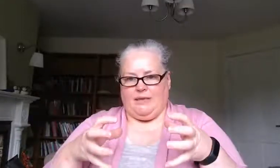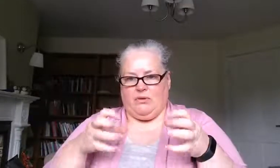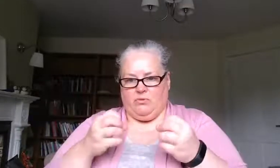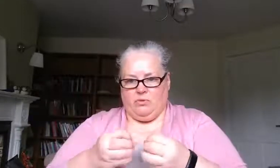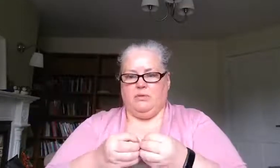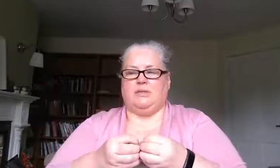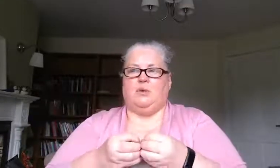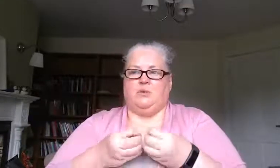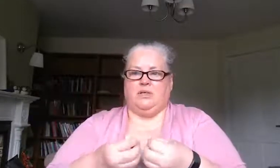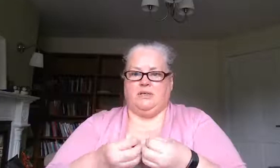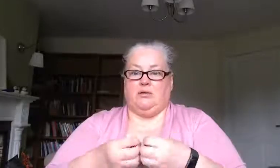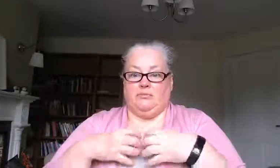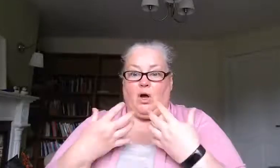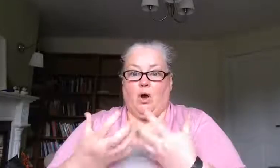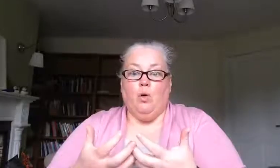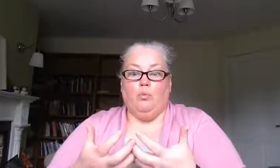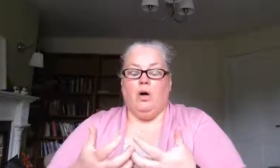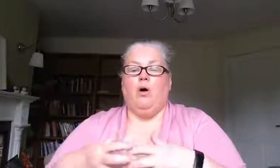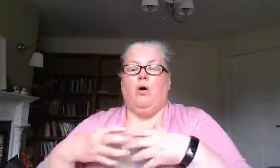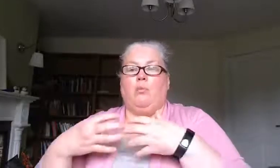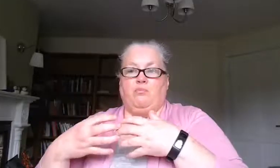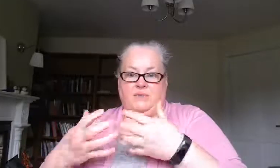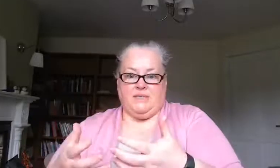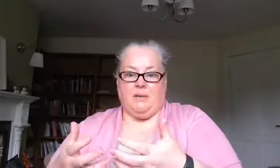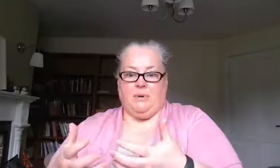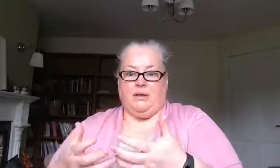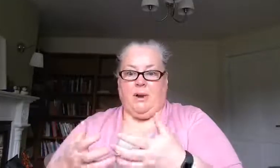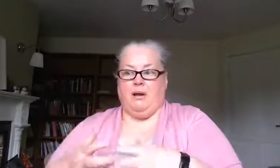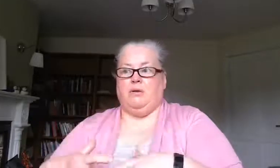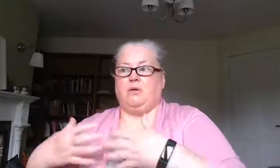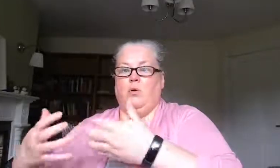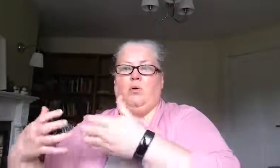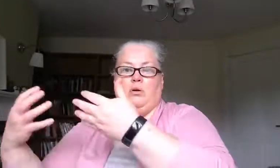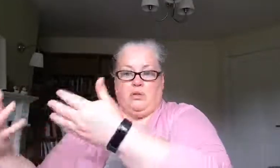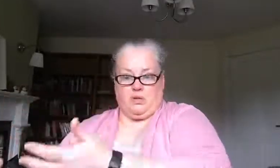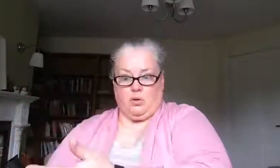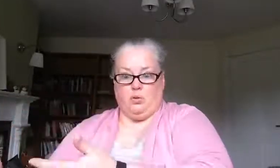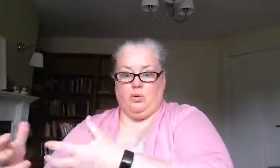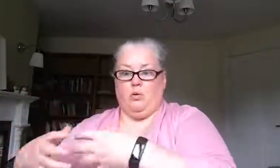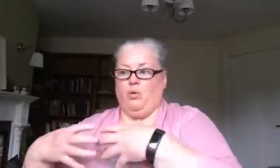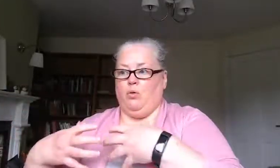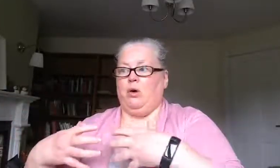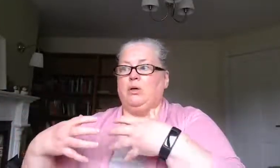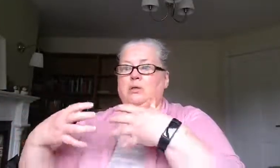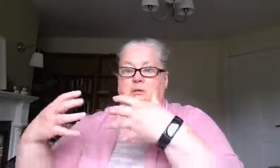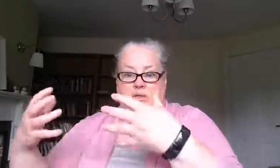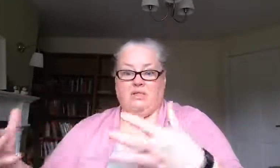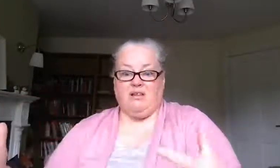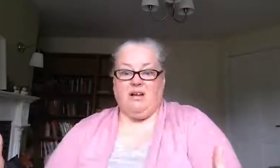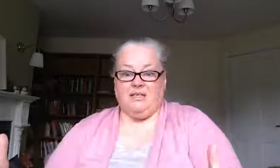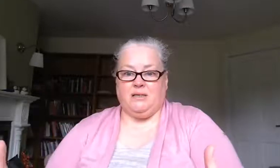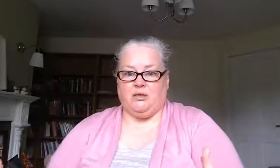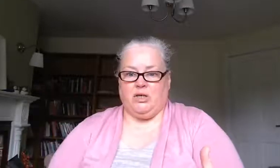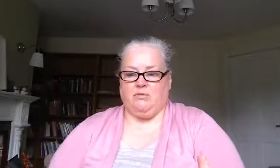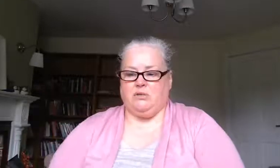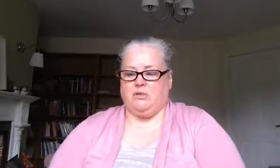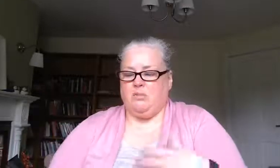the rules that we would consider of the home set by the parents or the school or society in general so they'd be